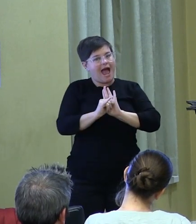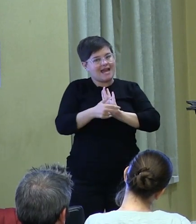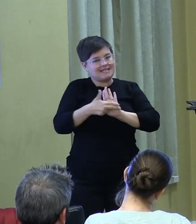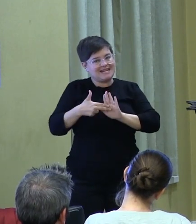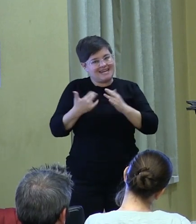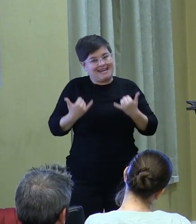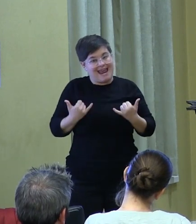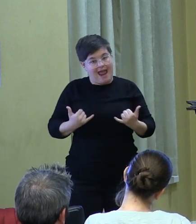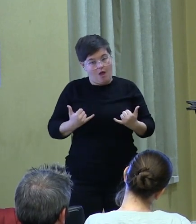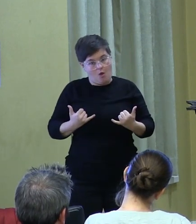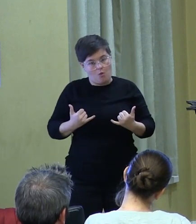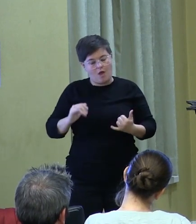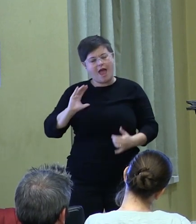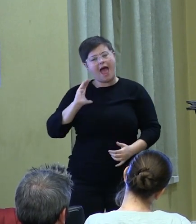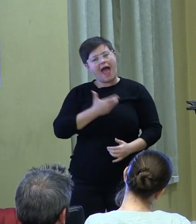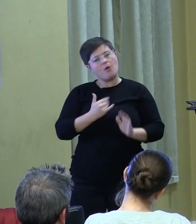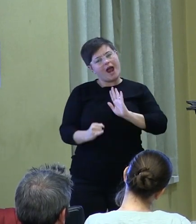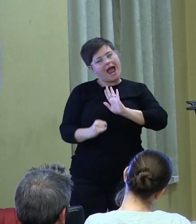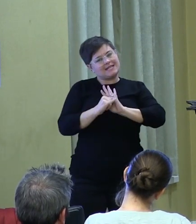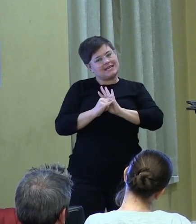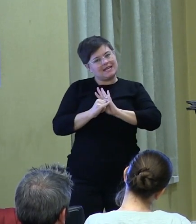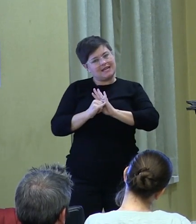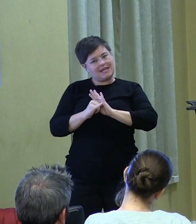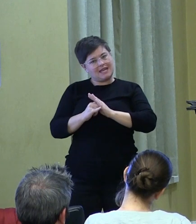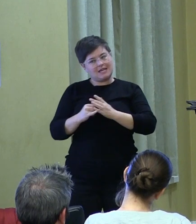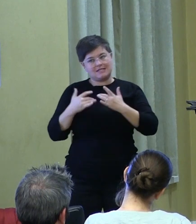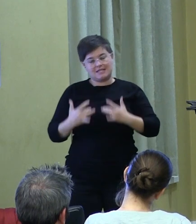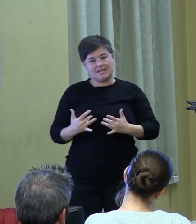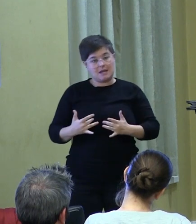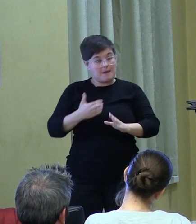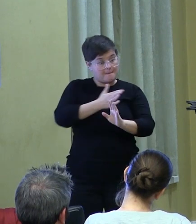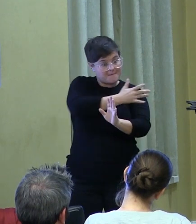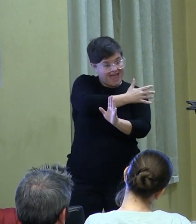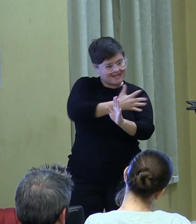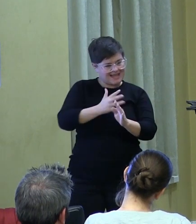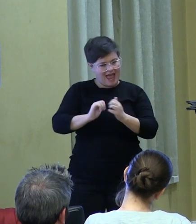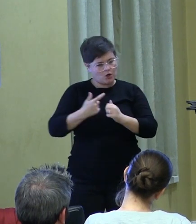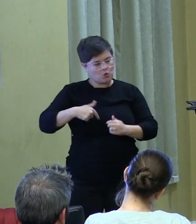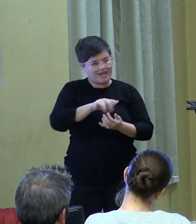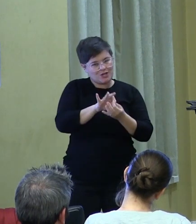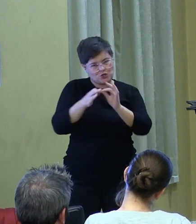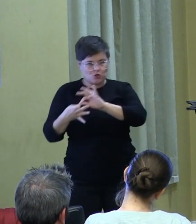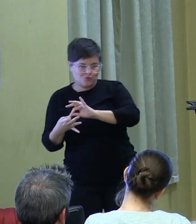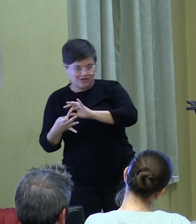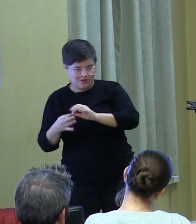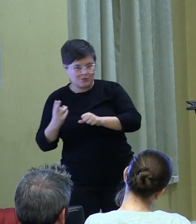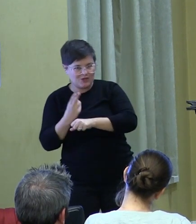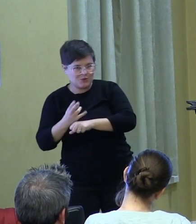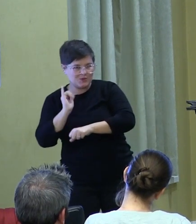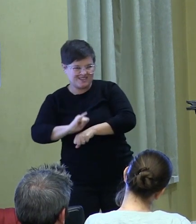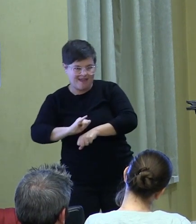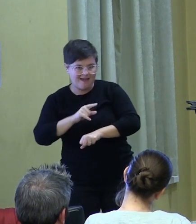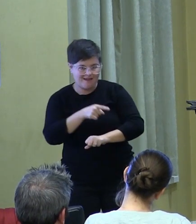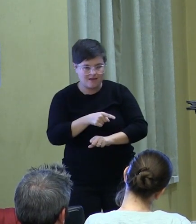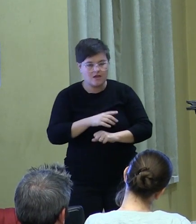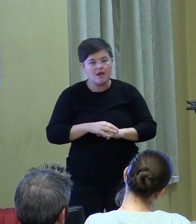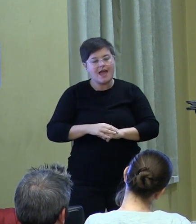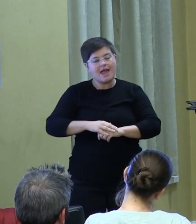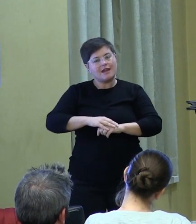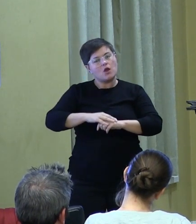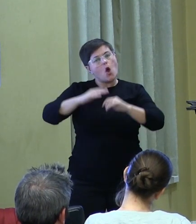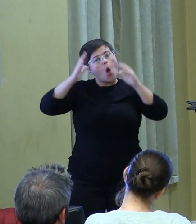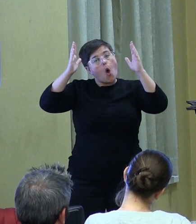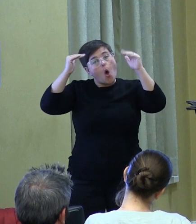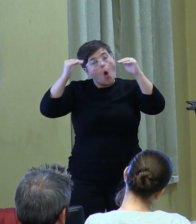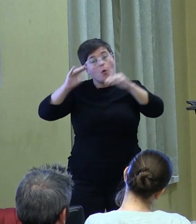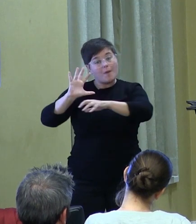Now, of course, our identities influence how we interpret the past and our future. And enacting habits of